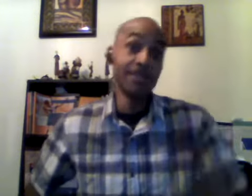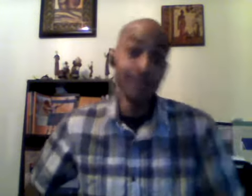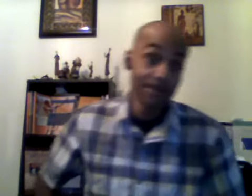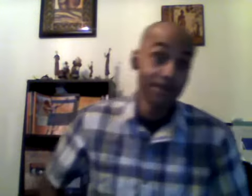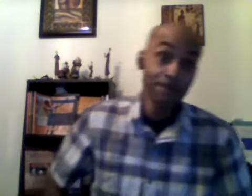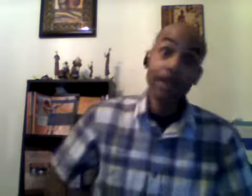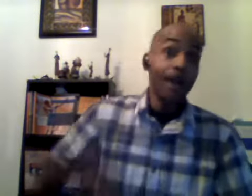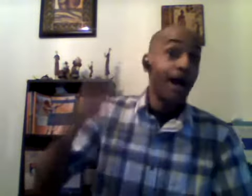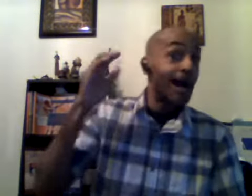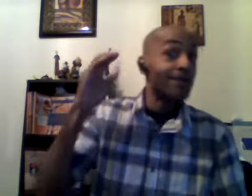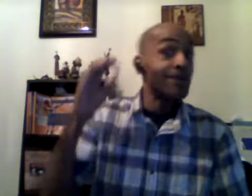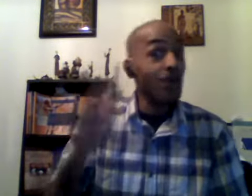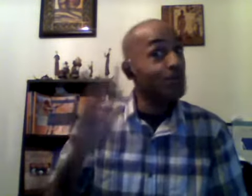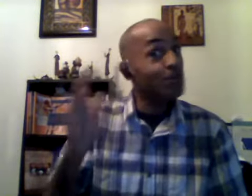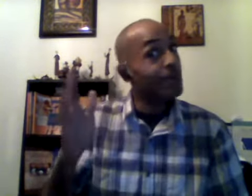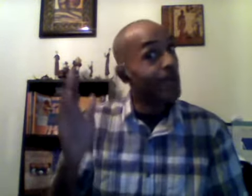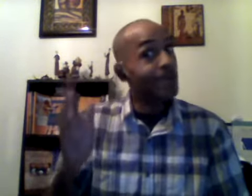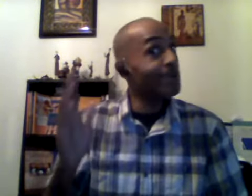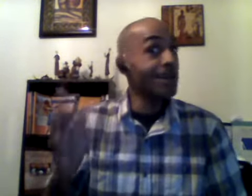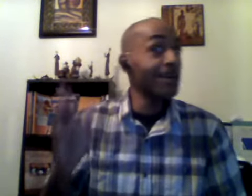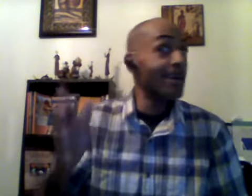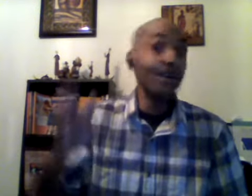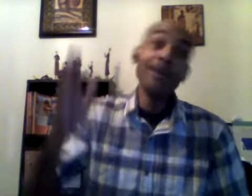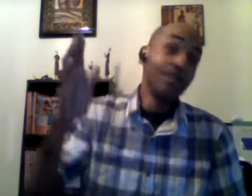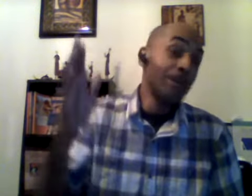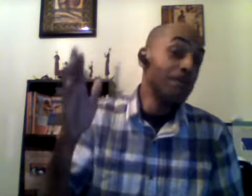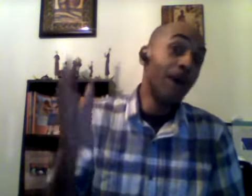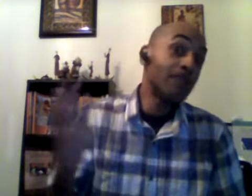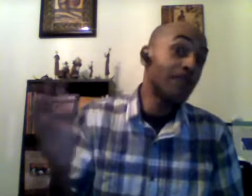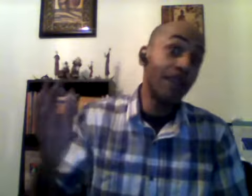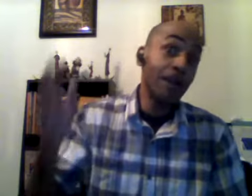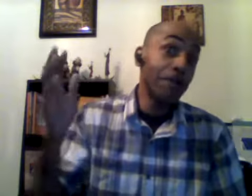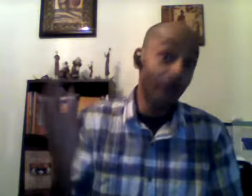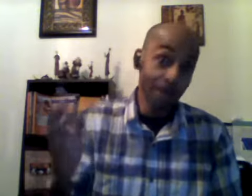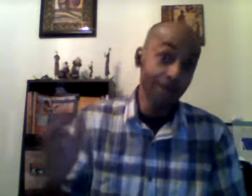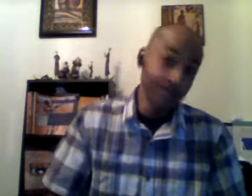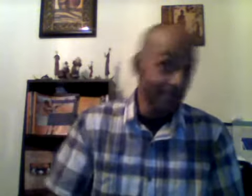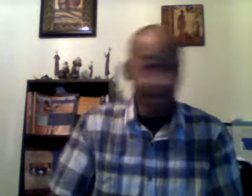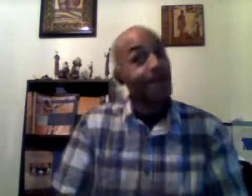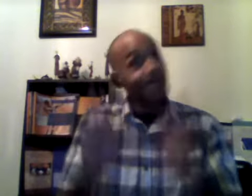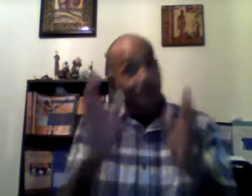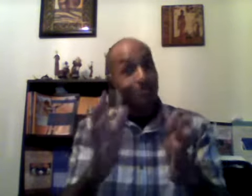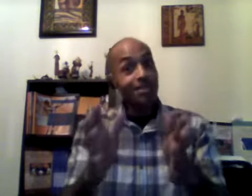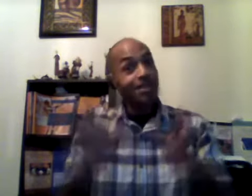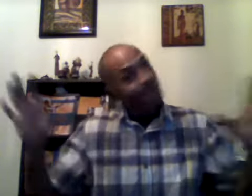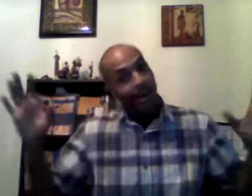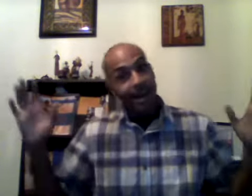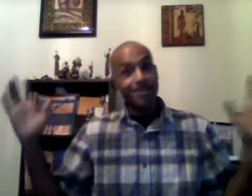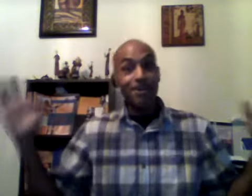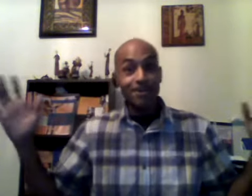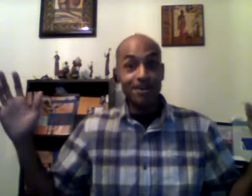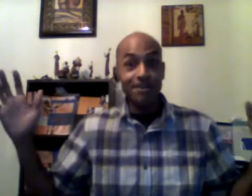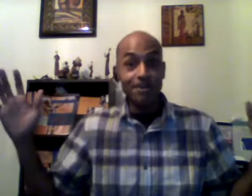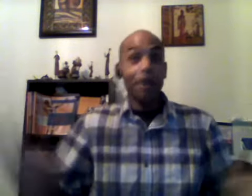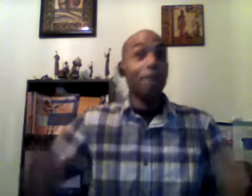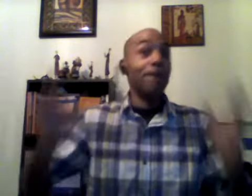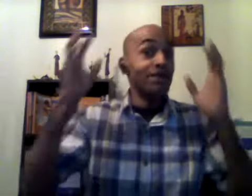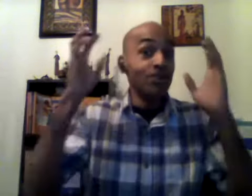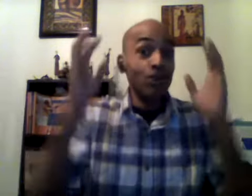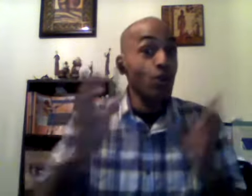i know you like looking at the muscular brothers i know it i know it but you